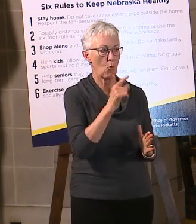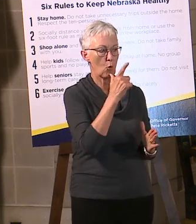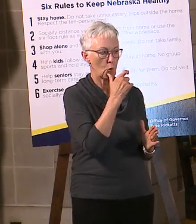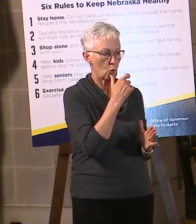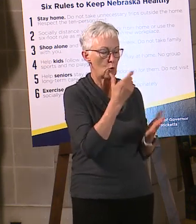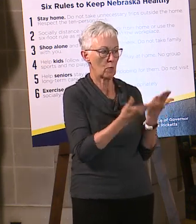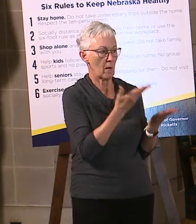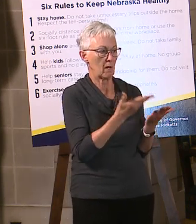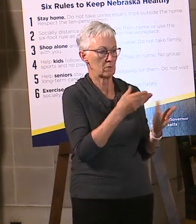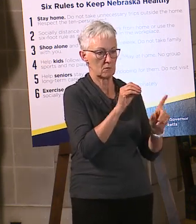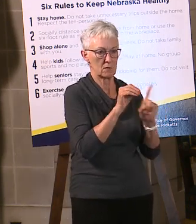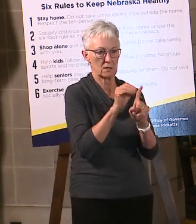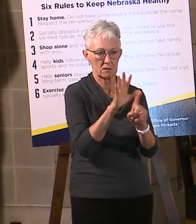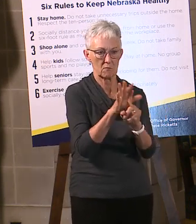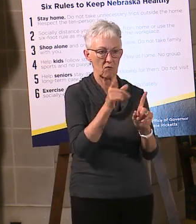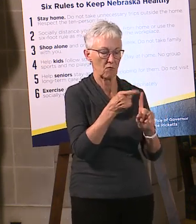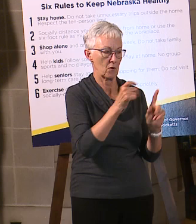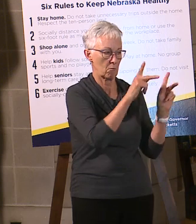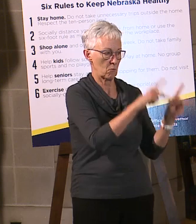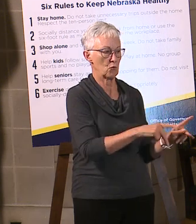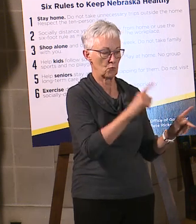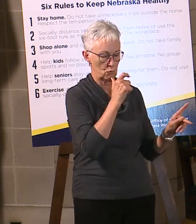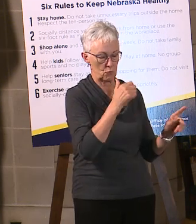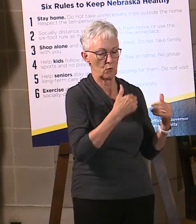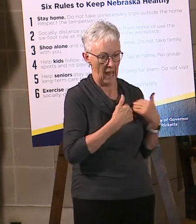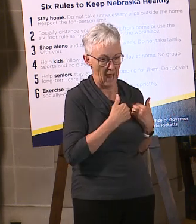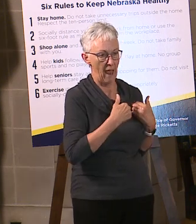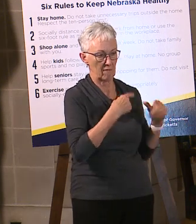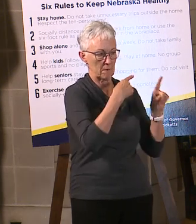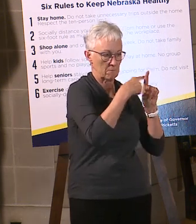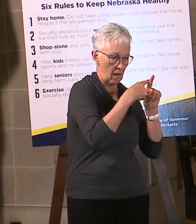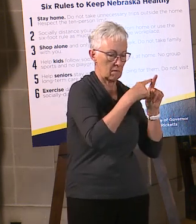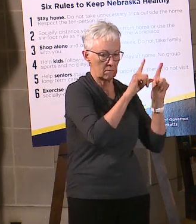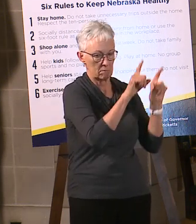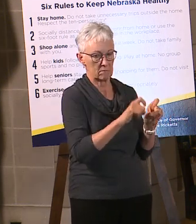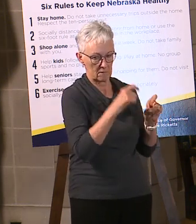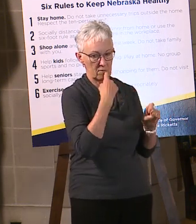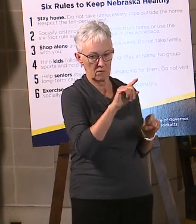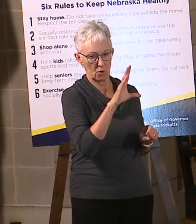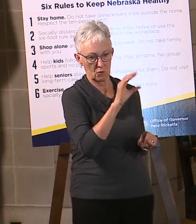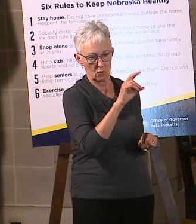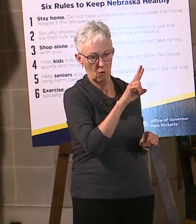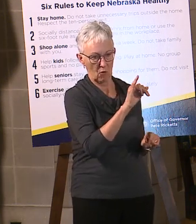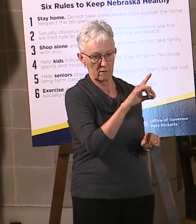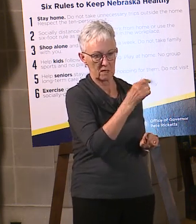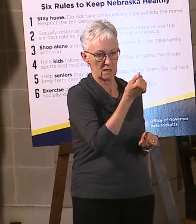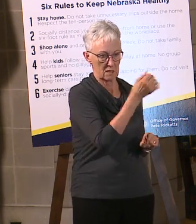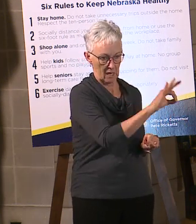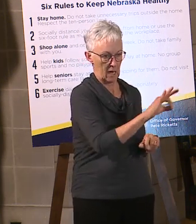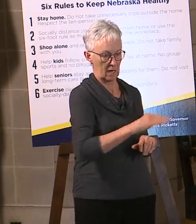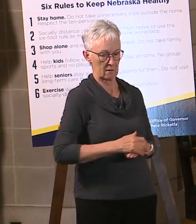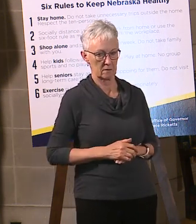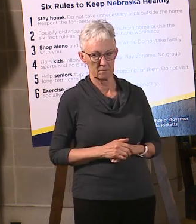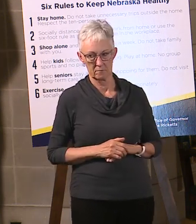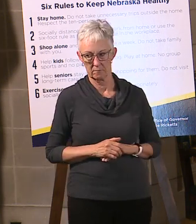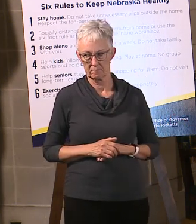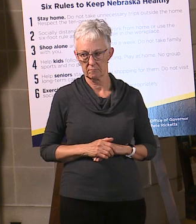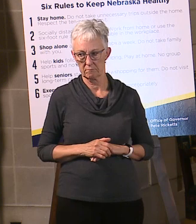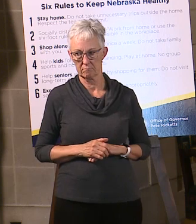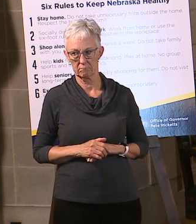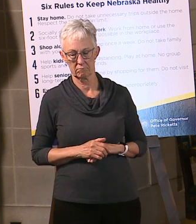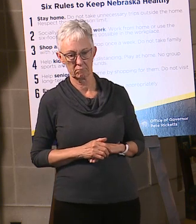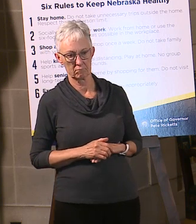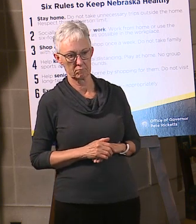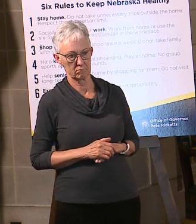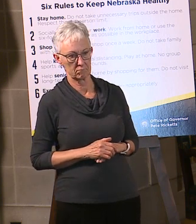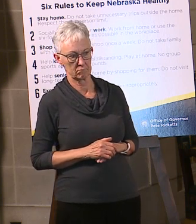Melanie from the York News Times is asking, there a projected date in which she'll be announcing the new directed health measures for